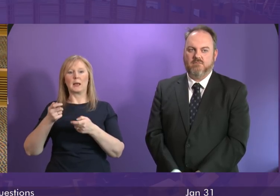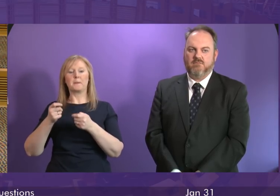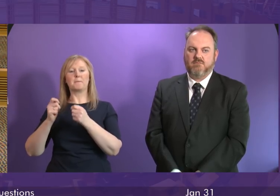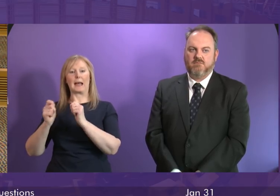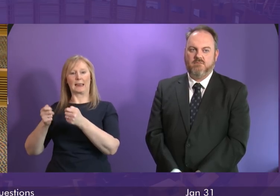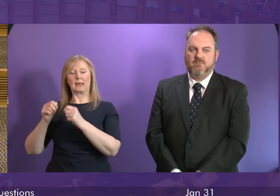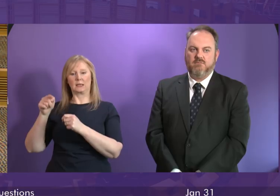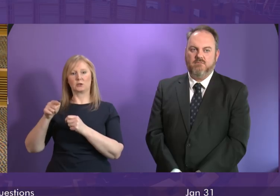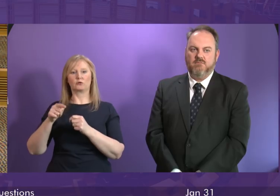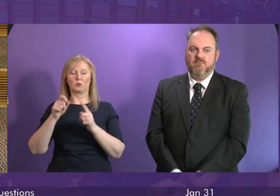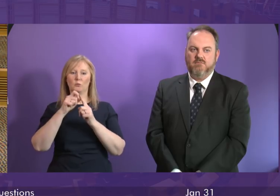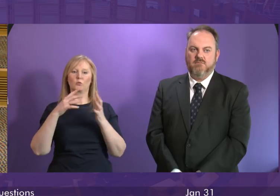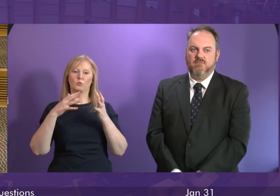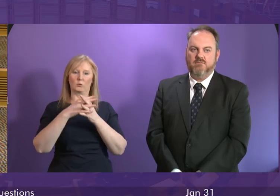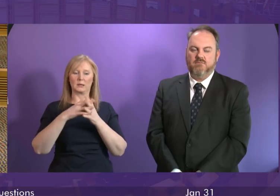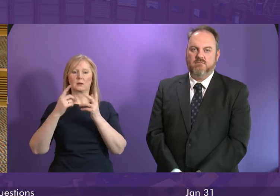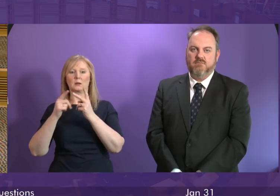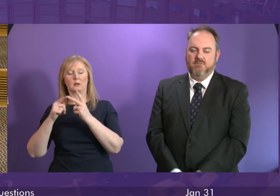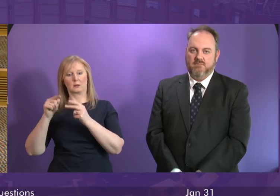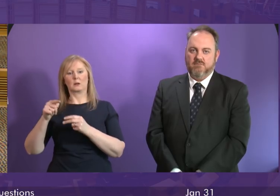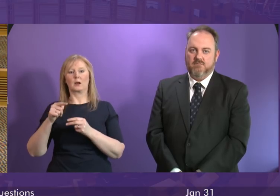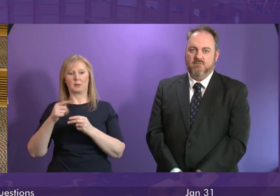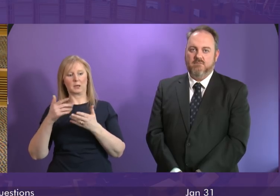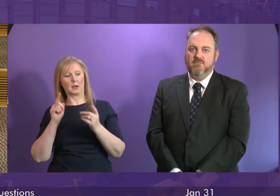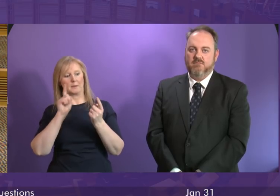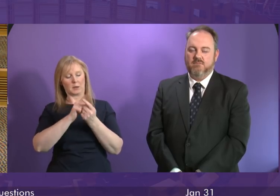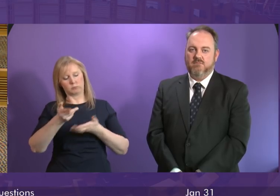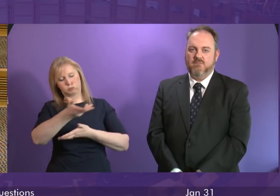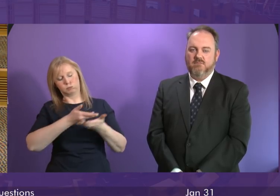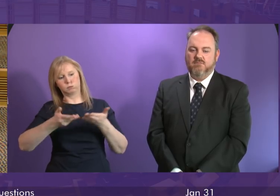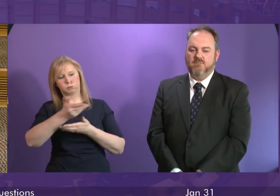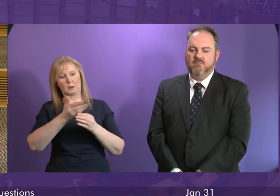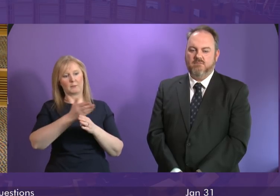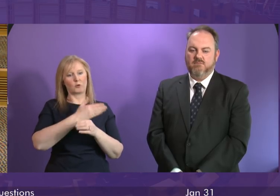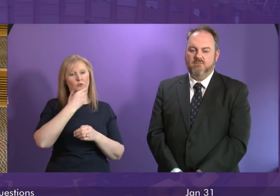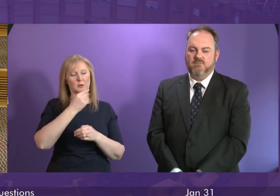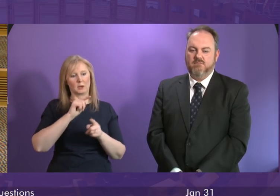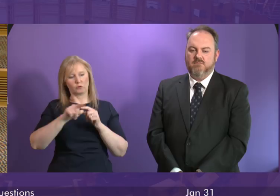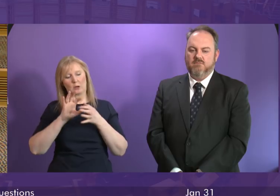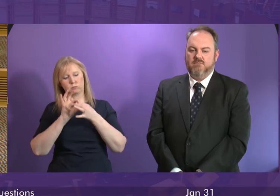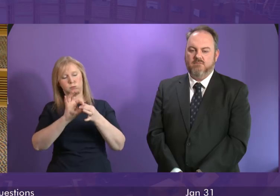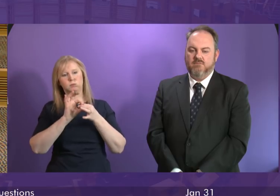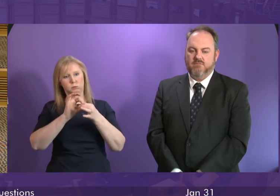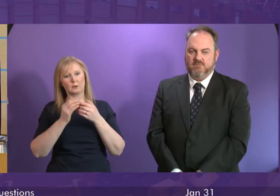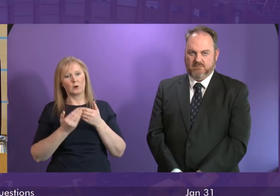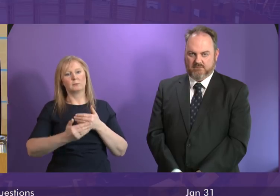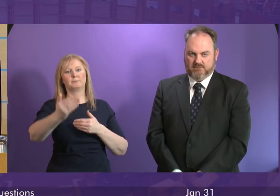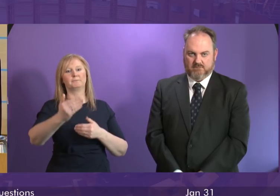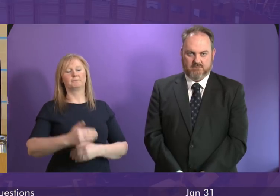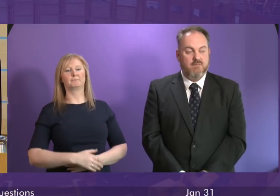Inverness air crews met with the four independent mountain rescue teams just before Christmas to discuss how they can better work together going forward